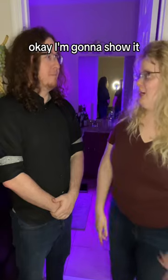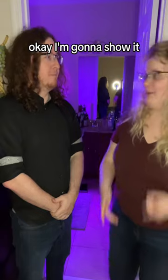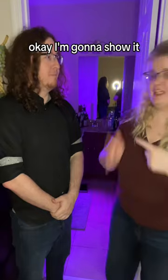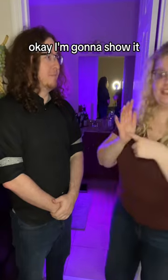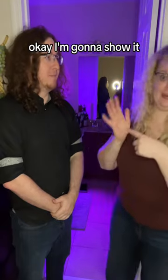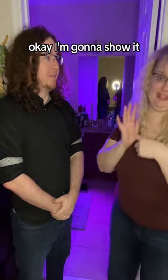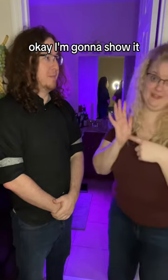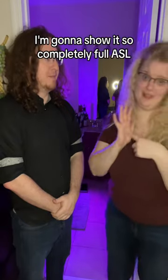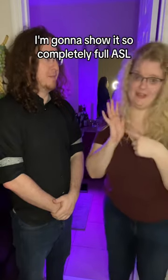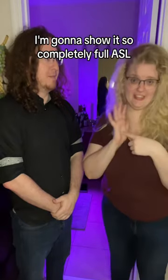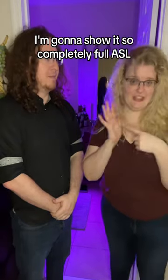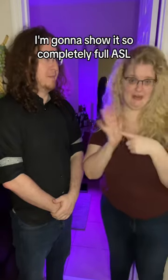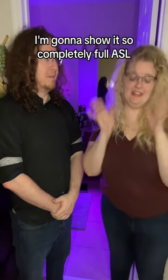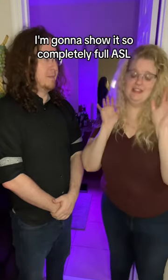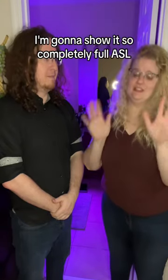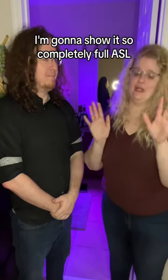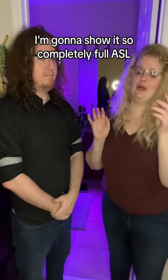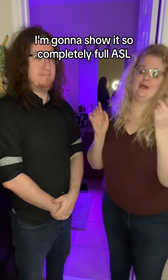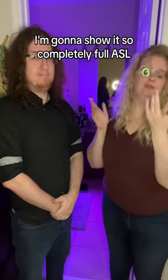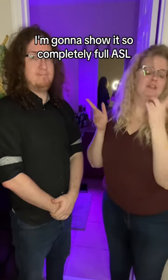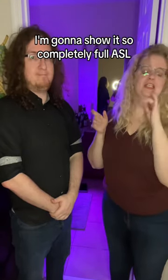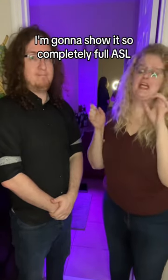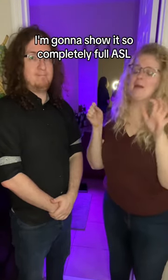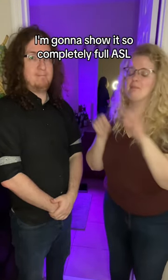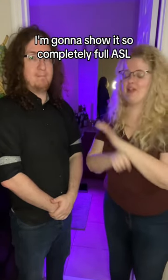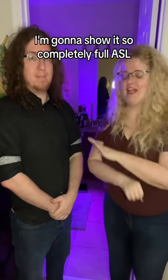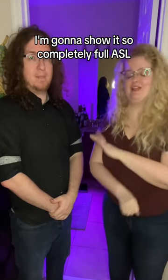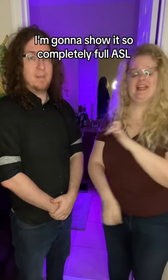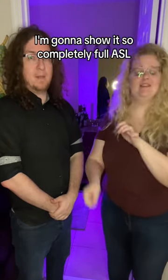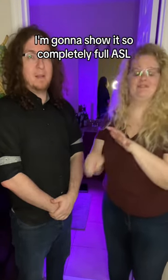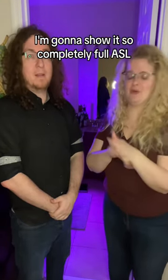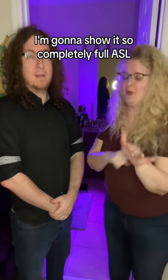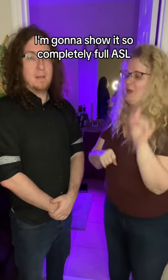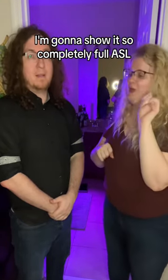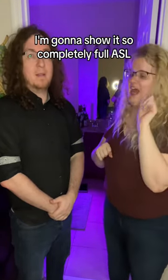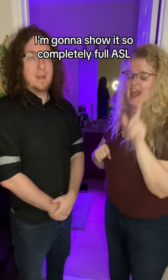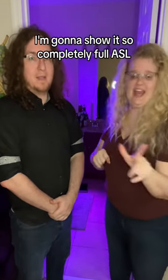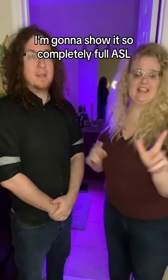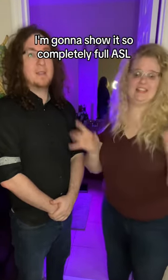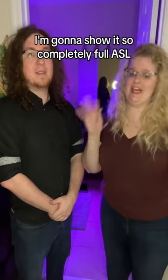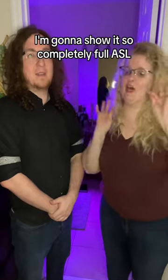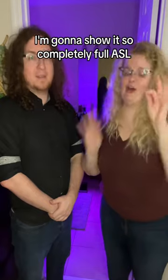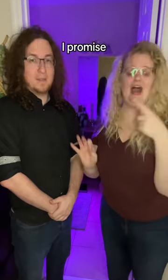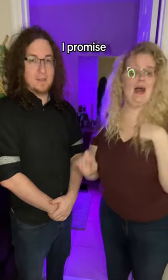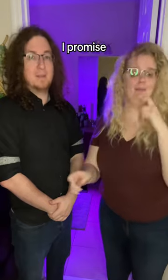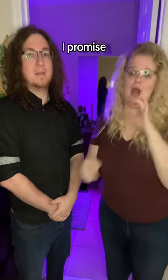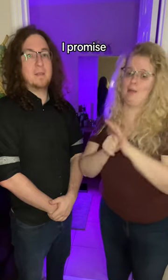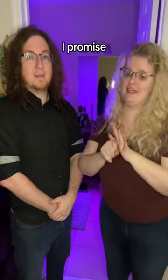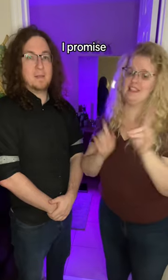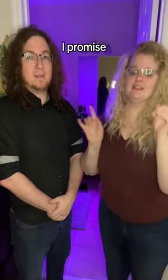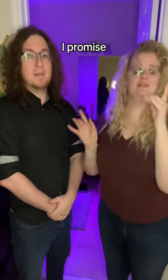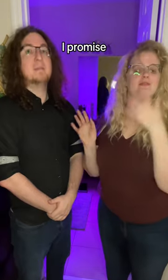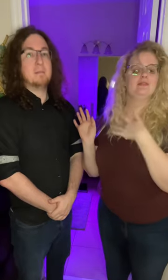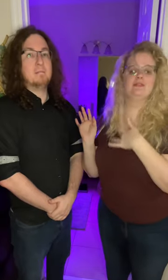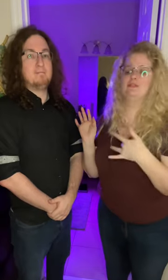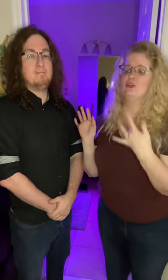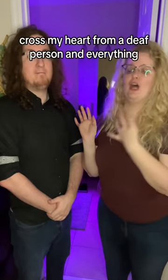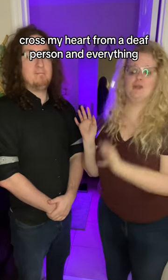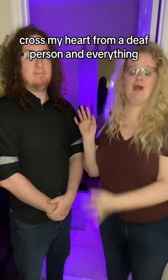I'm gonna show it. I'm gonna show it. So completely full it. So I promise, cross my